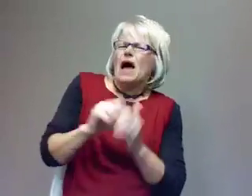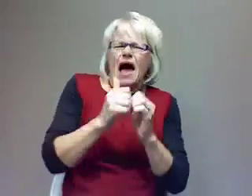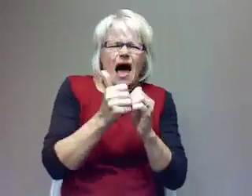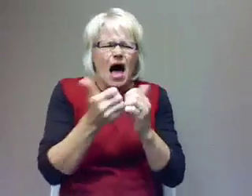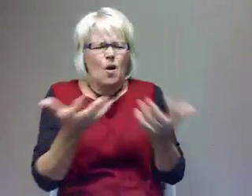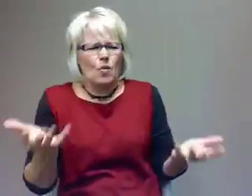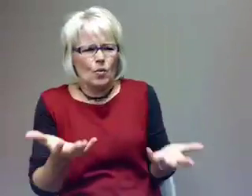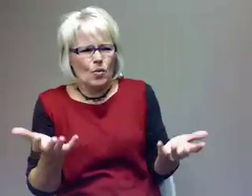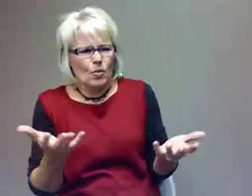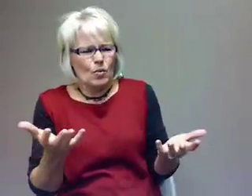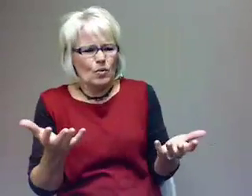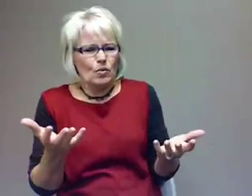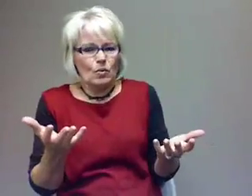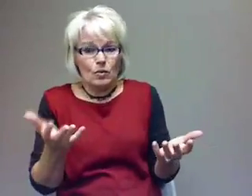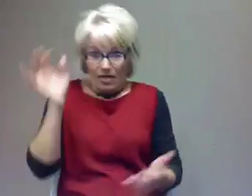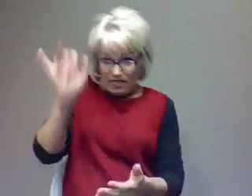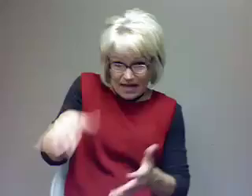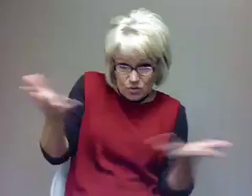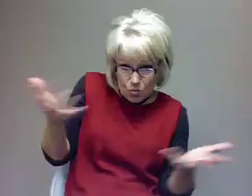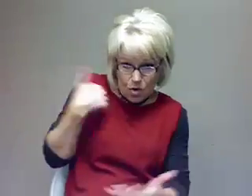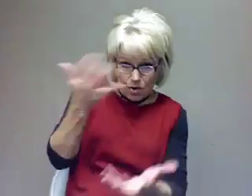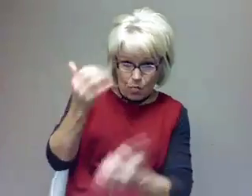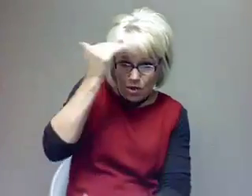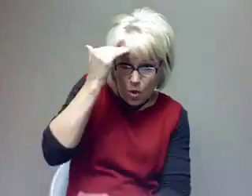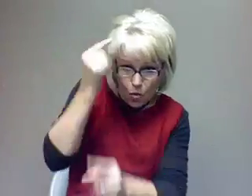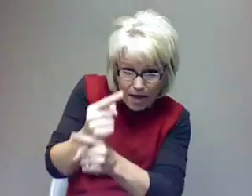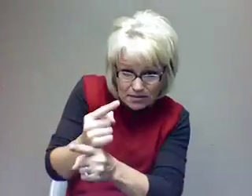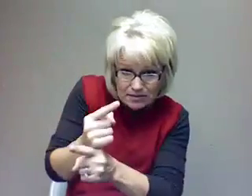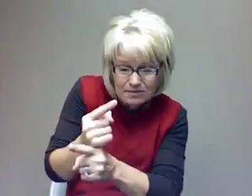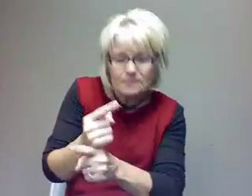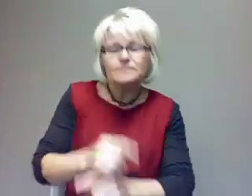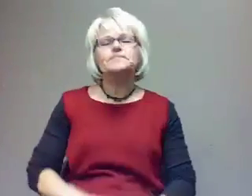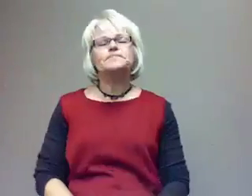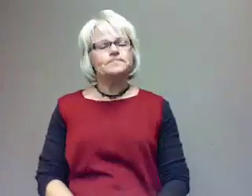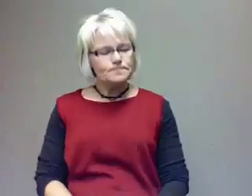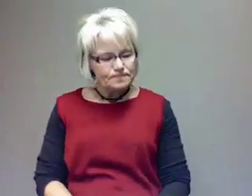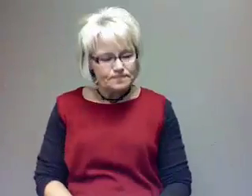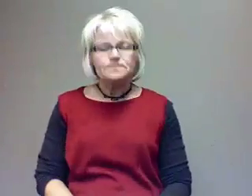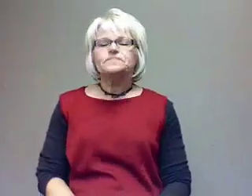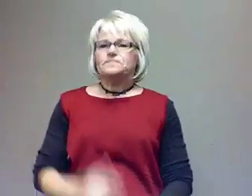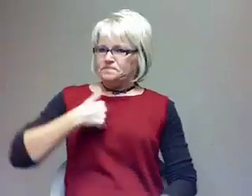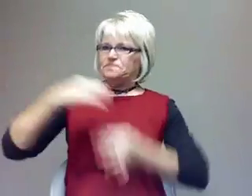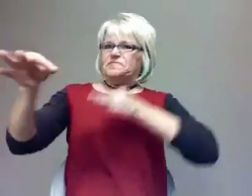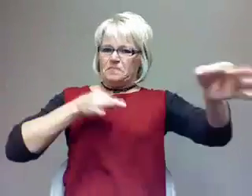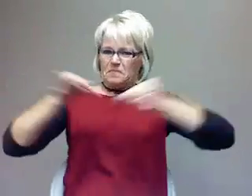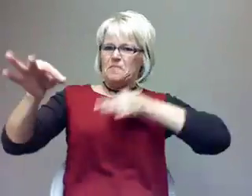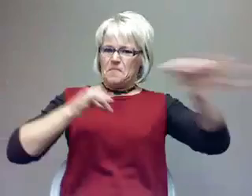I mean, that's really what we want to know tonight. And I'll tell you how you can know tonight that God will always